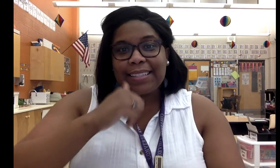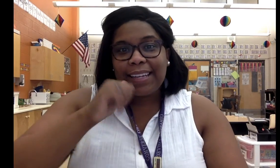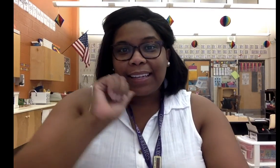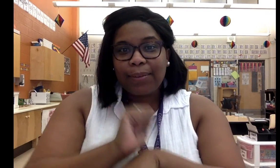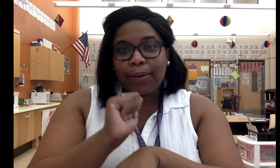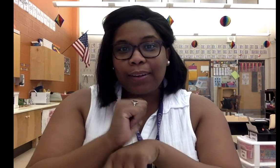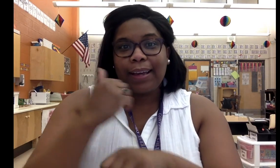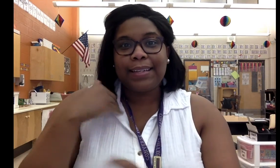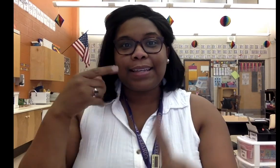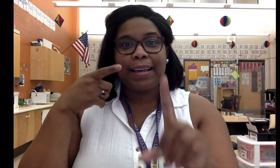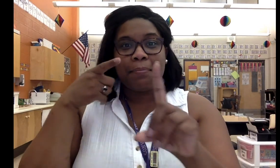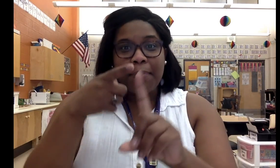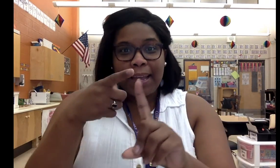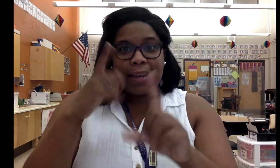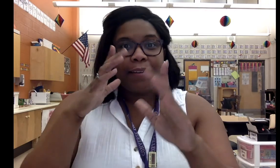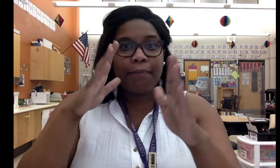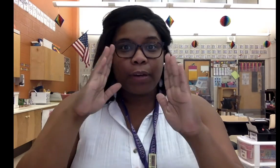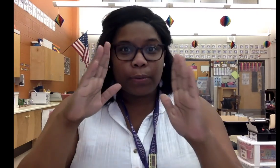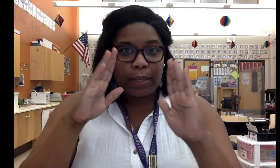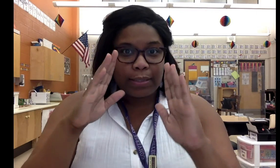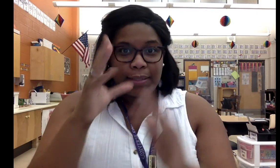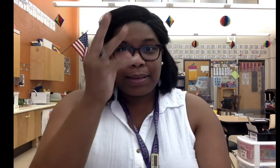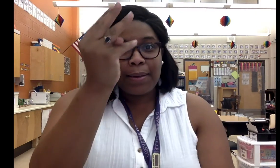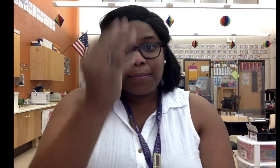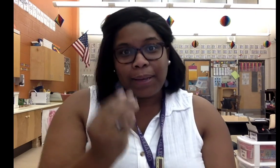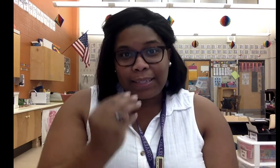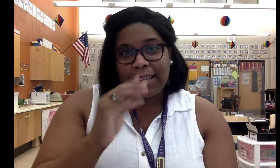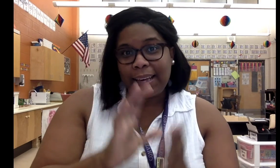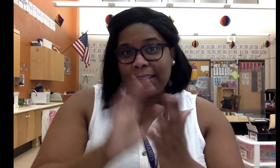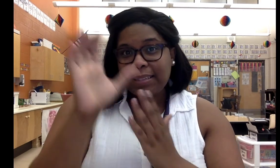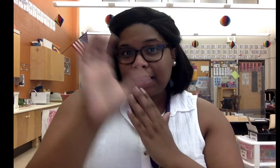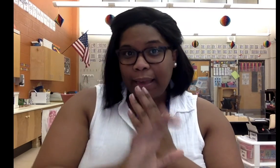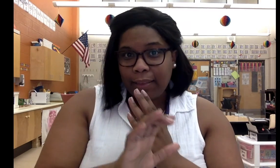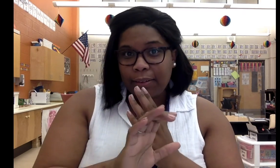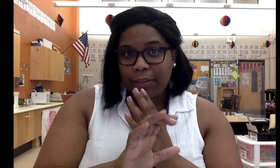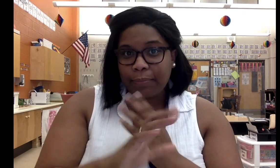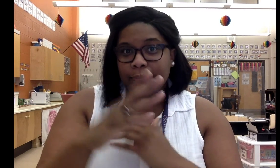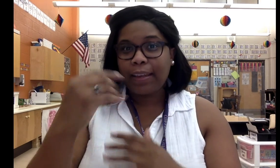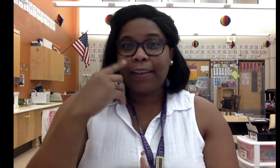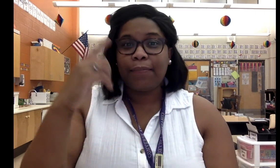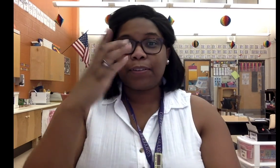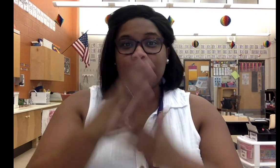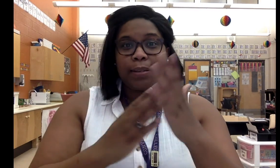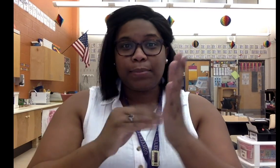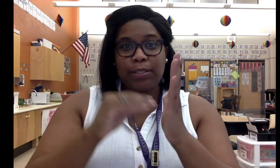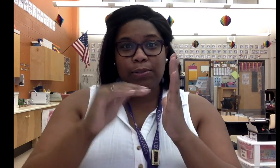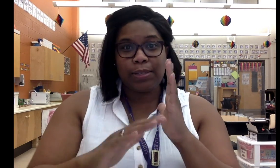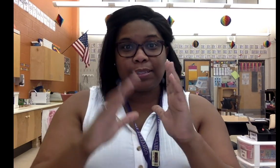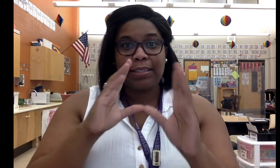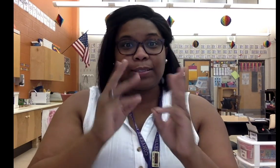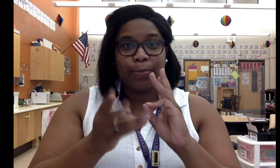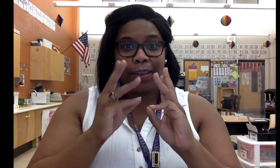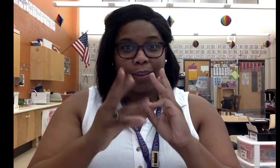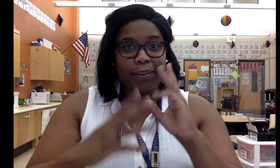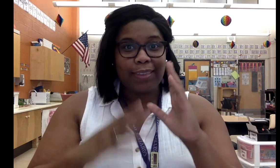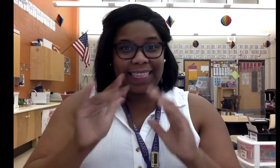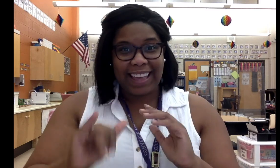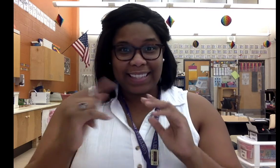daily work has a main focus. Monday is calendar and for some students is weather. That's